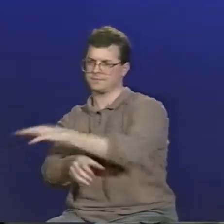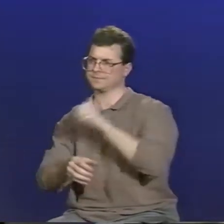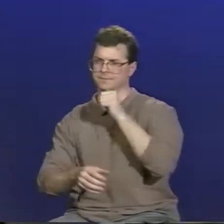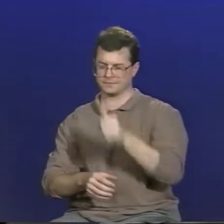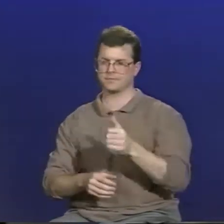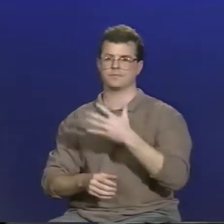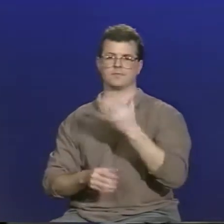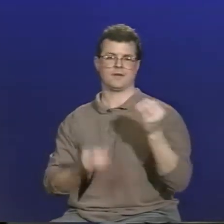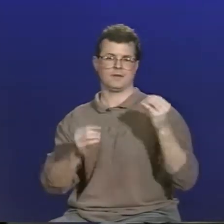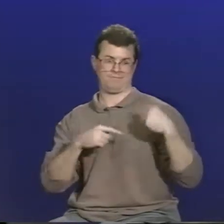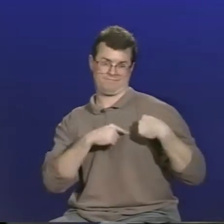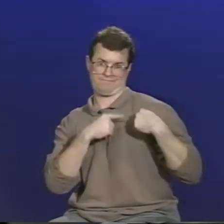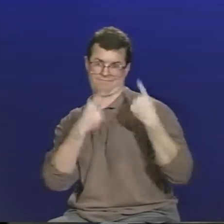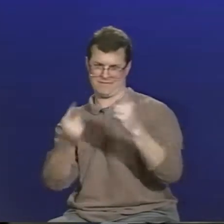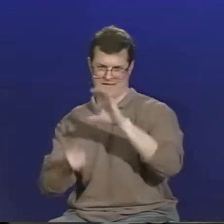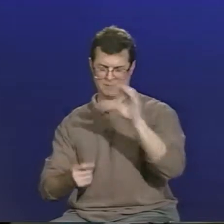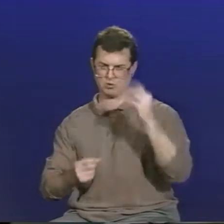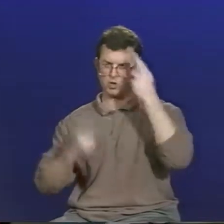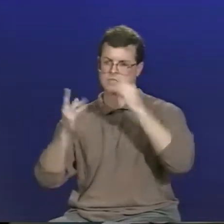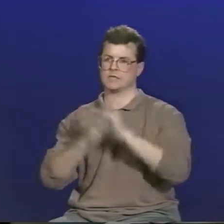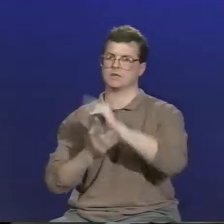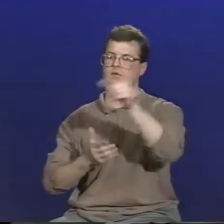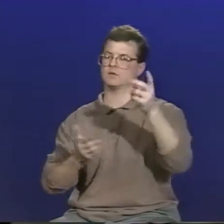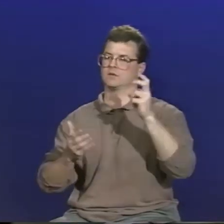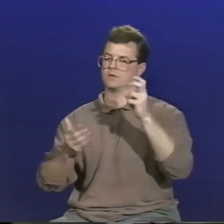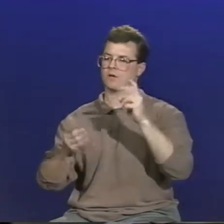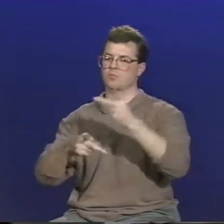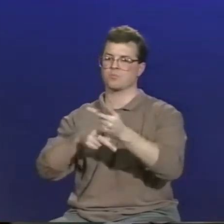access and use these new technological breakthroughs.